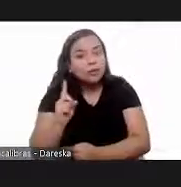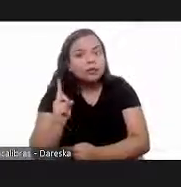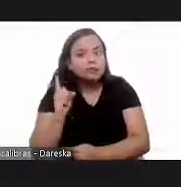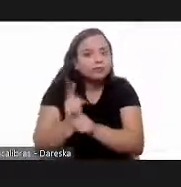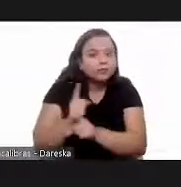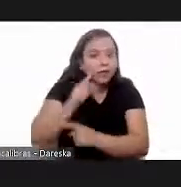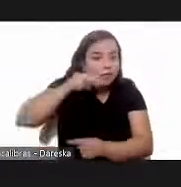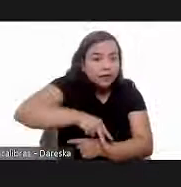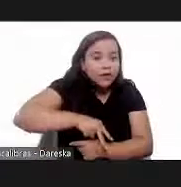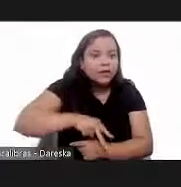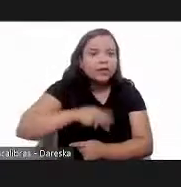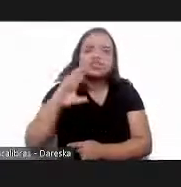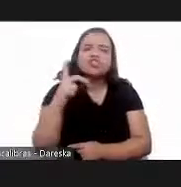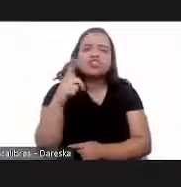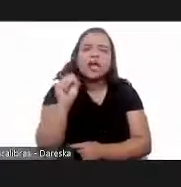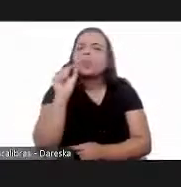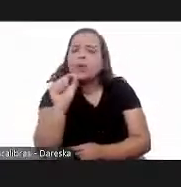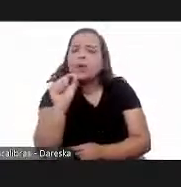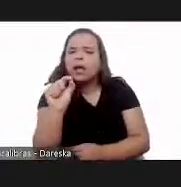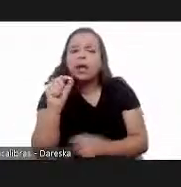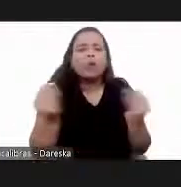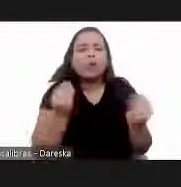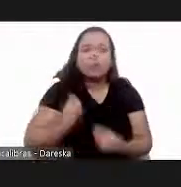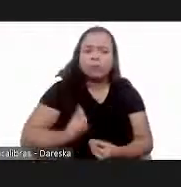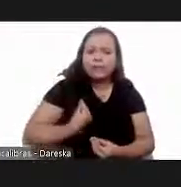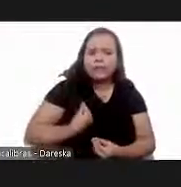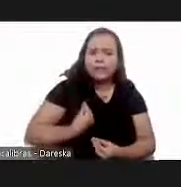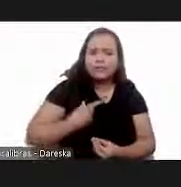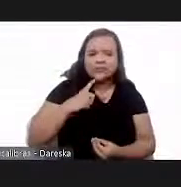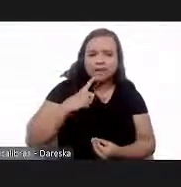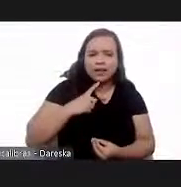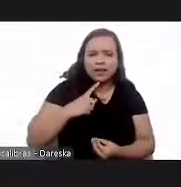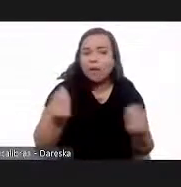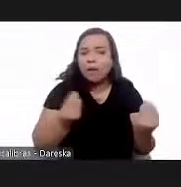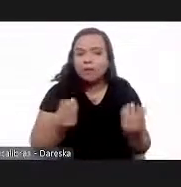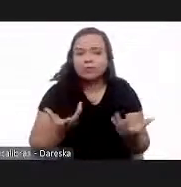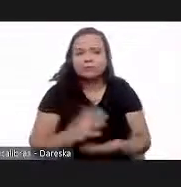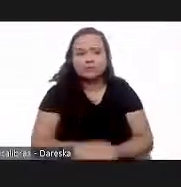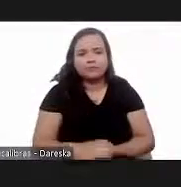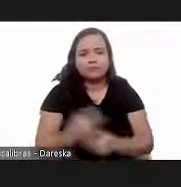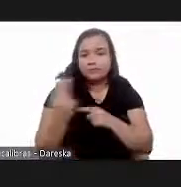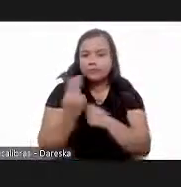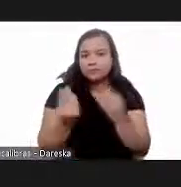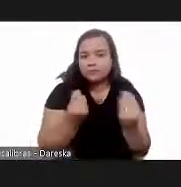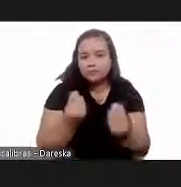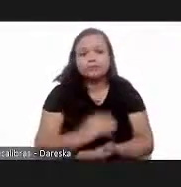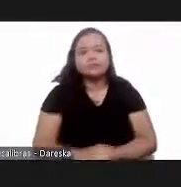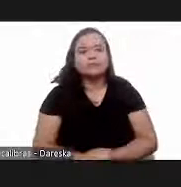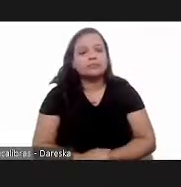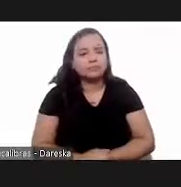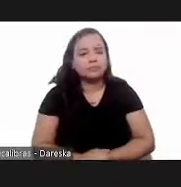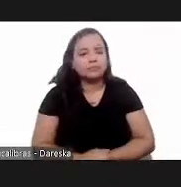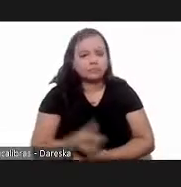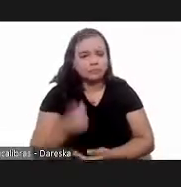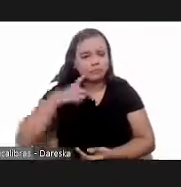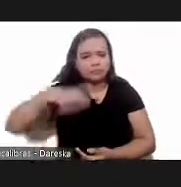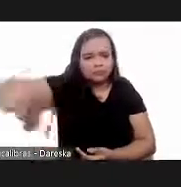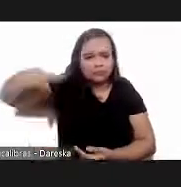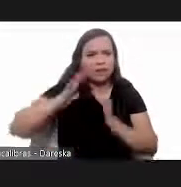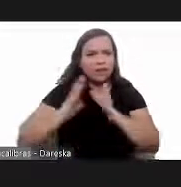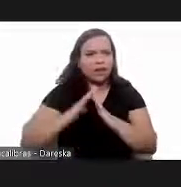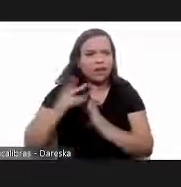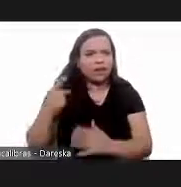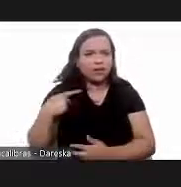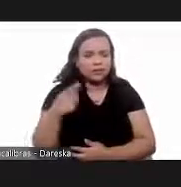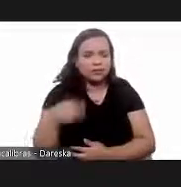bugs and to know what chagas disease how the people live that when they were